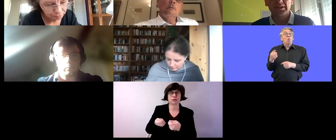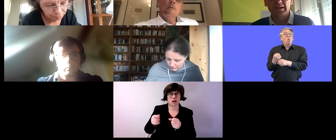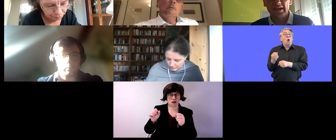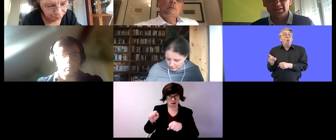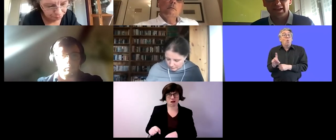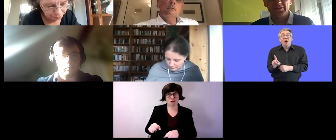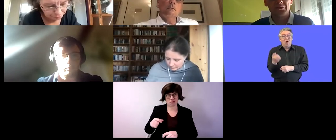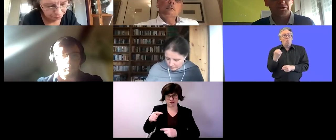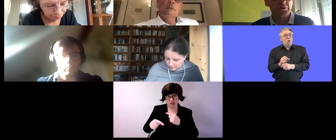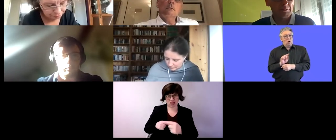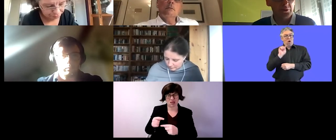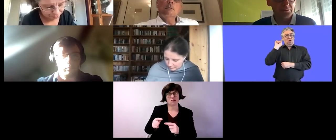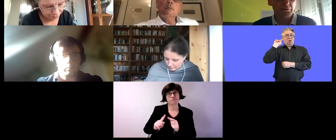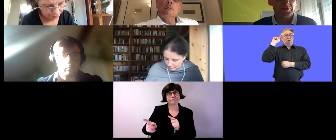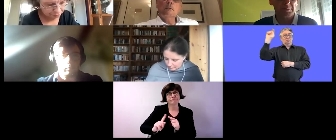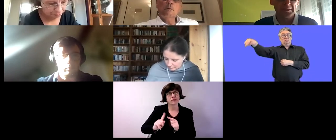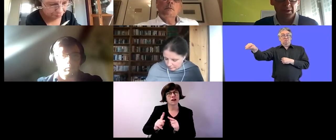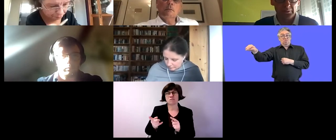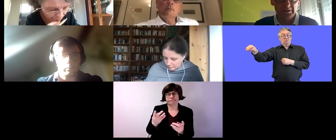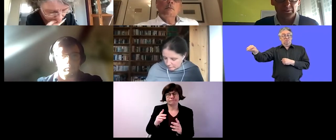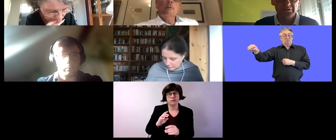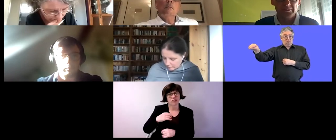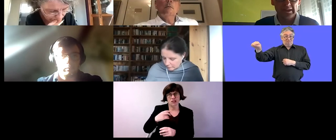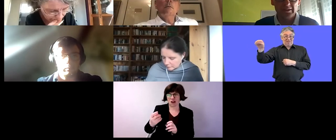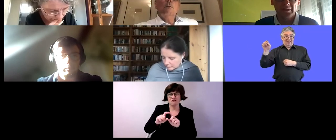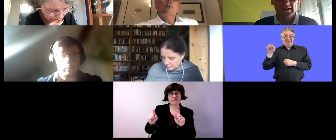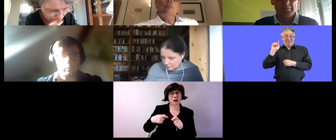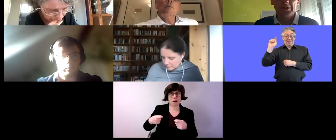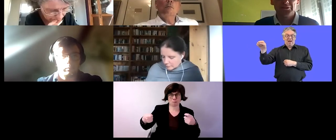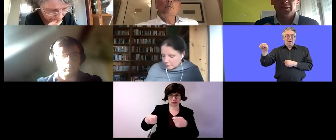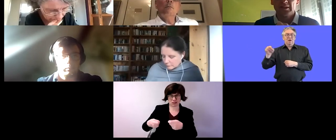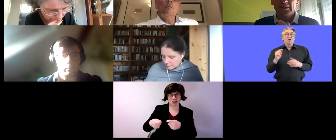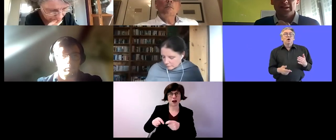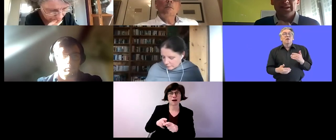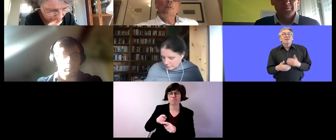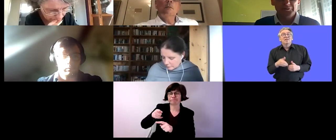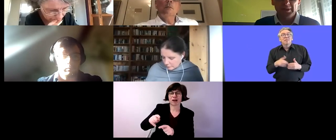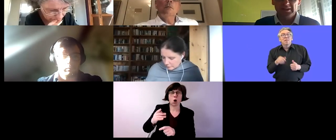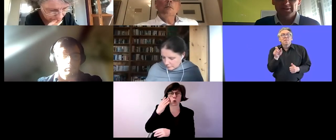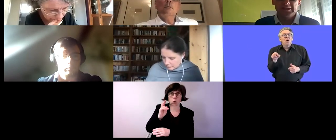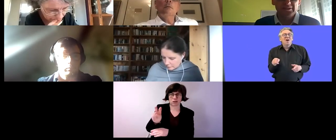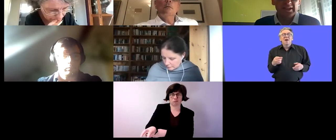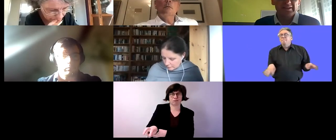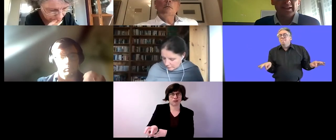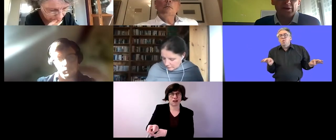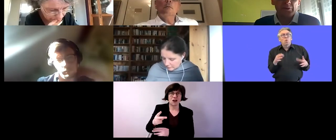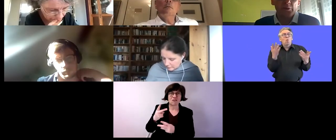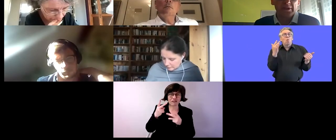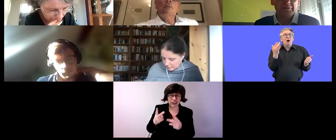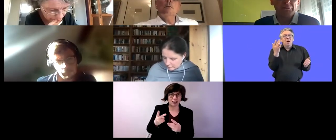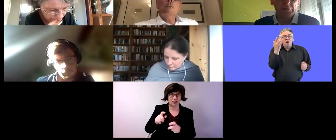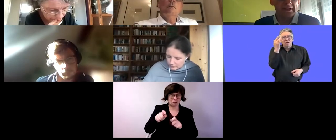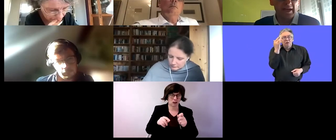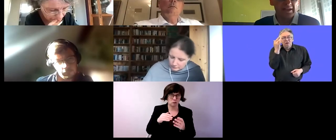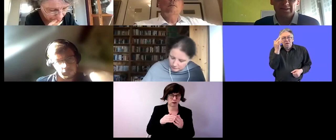of the client and it's very important for the people with disabilities because in their perspective it is like they are